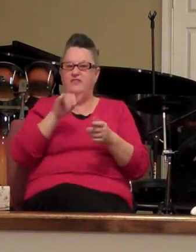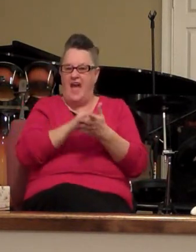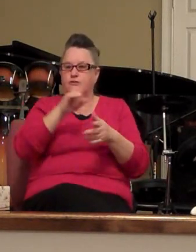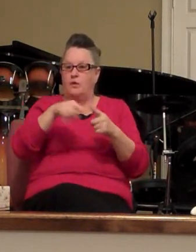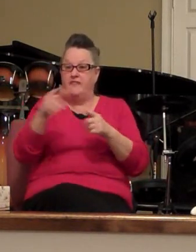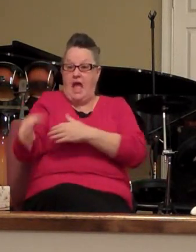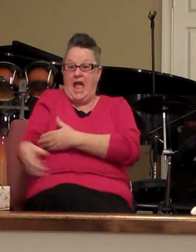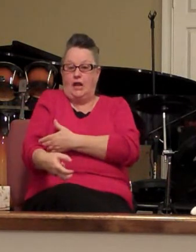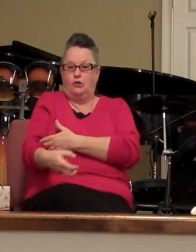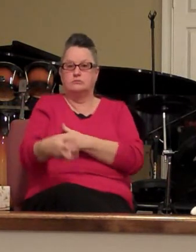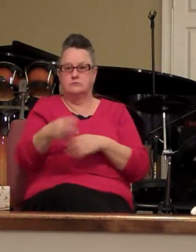going to hold